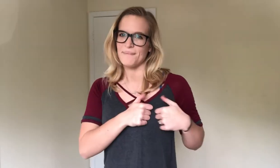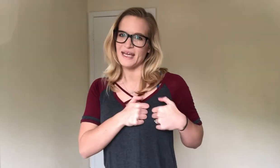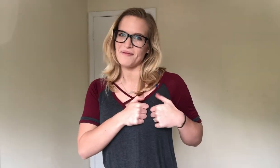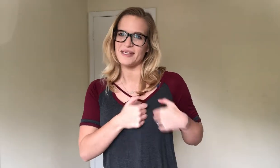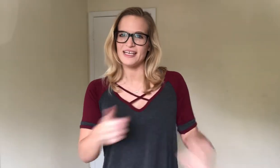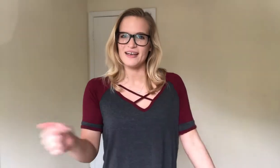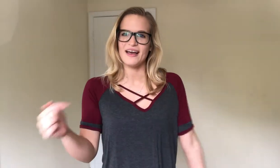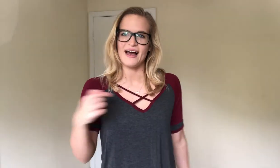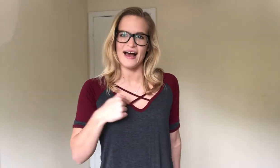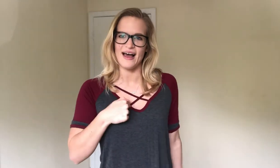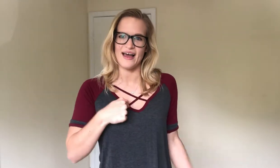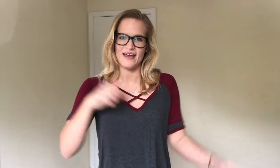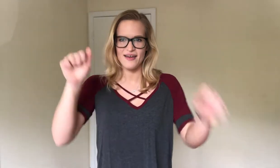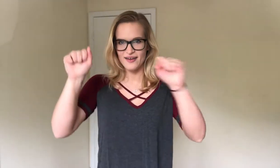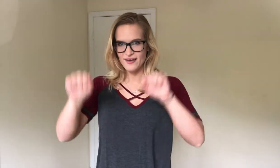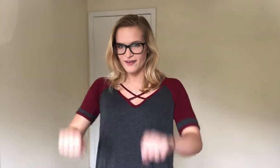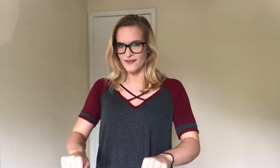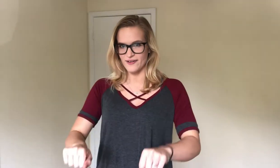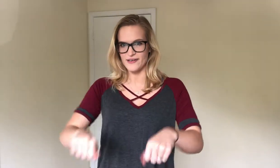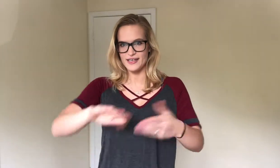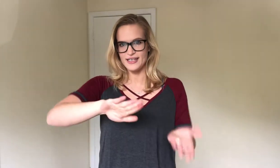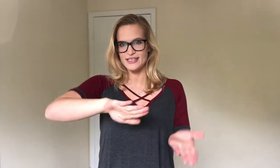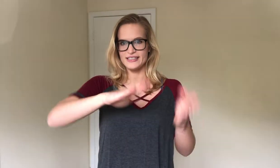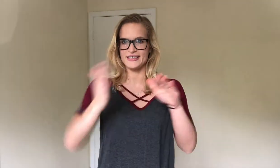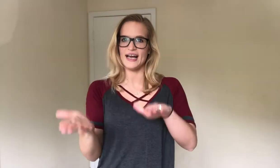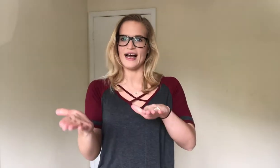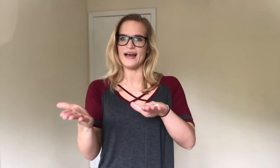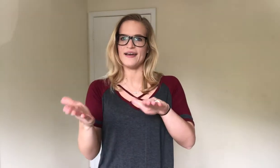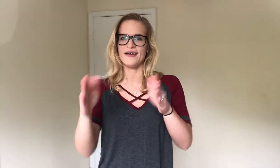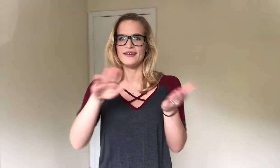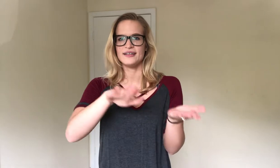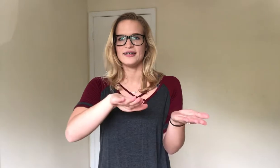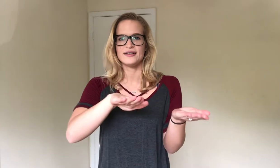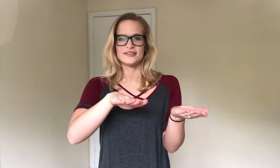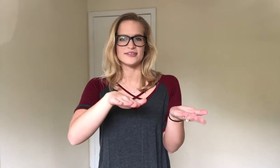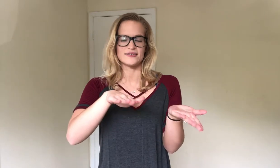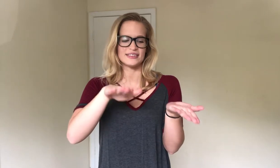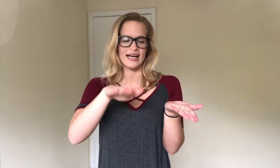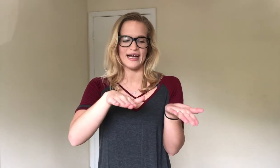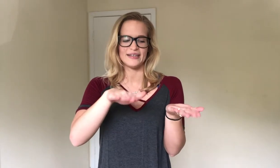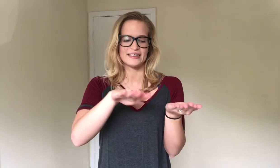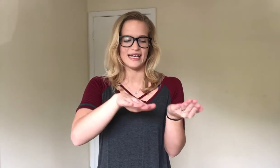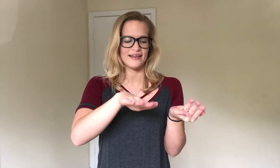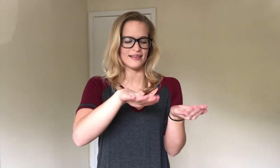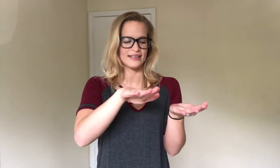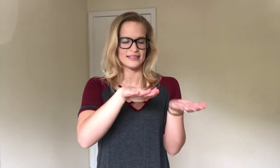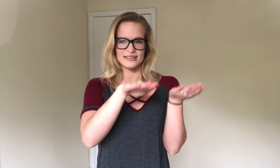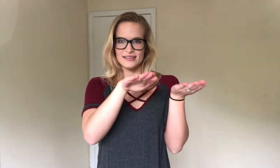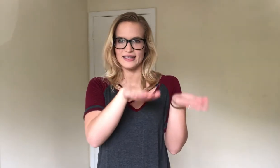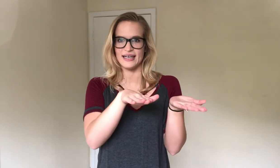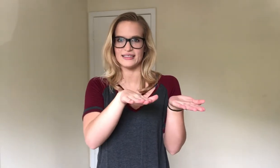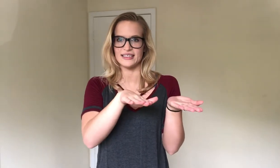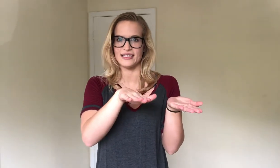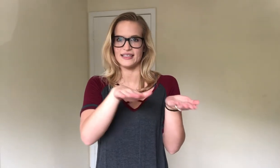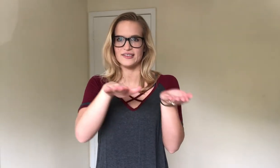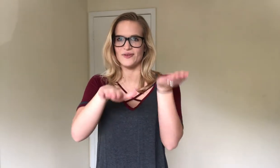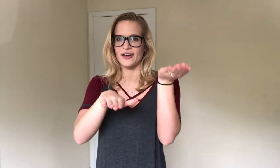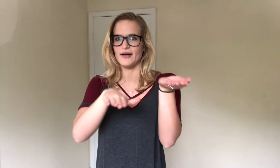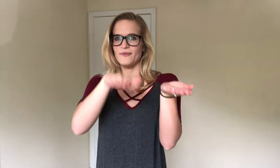Baby. I. I. I. Could. Die. So die or death. Hands like this. One up.